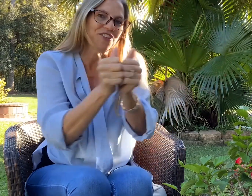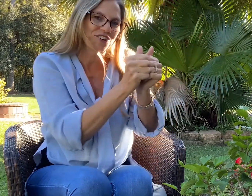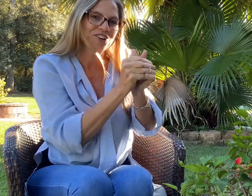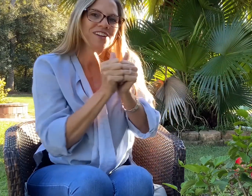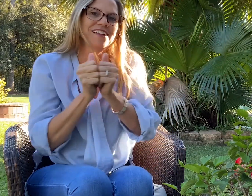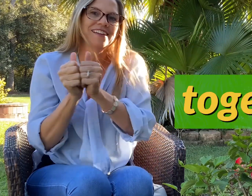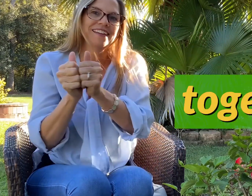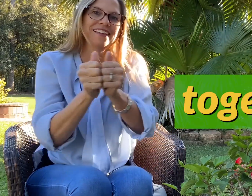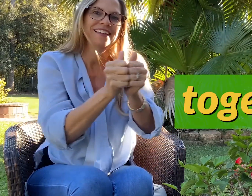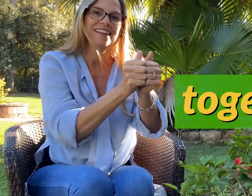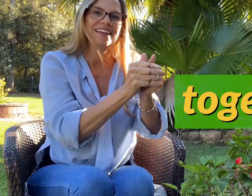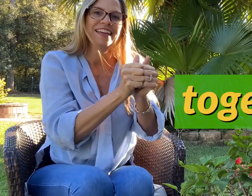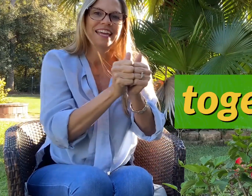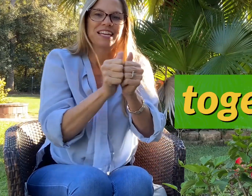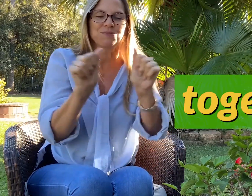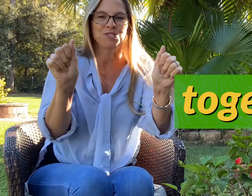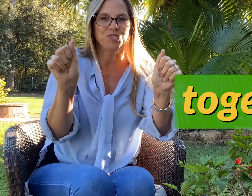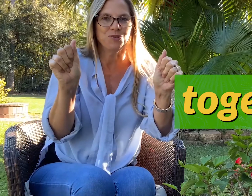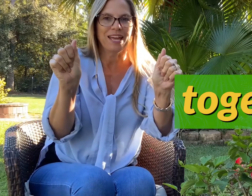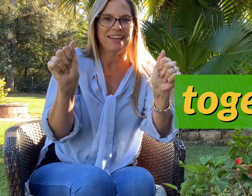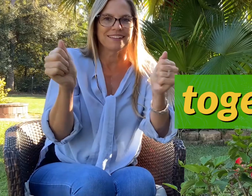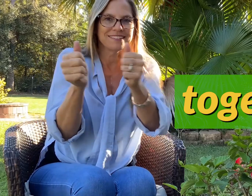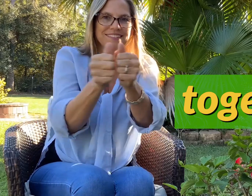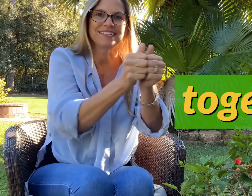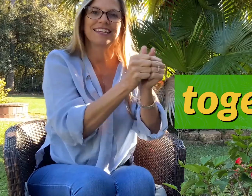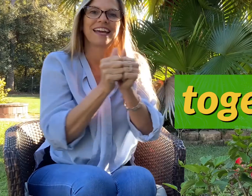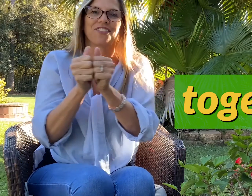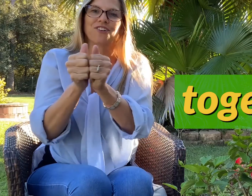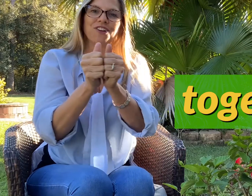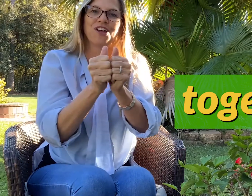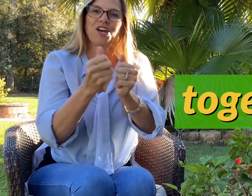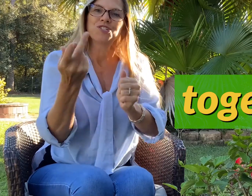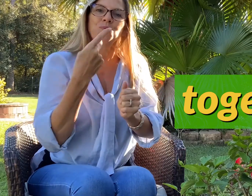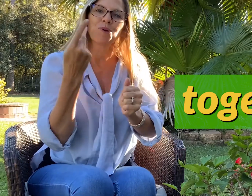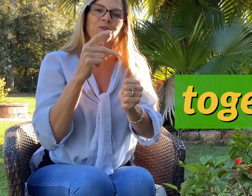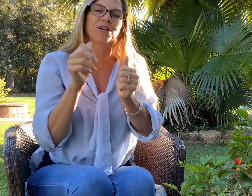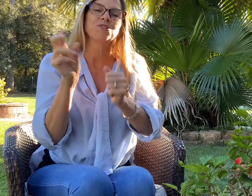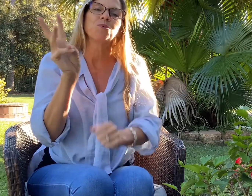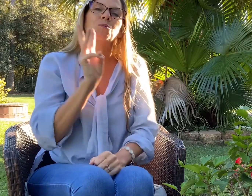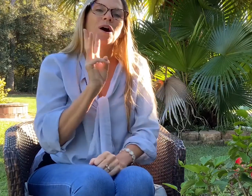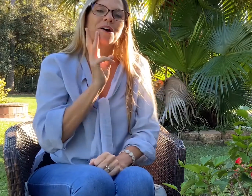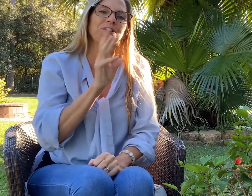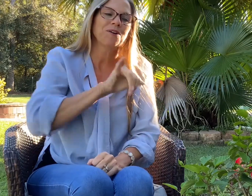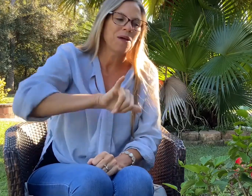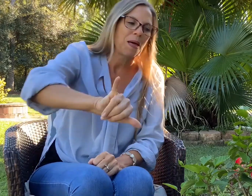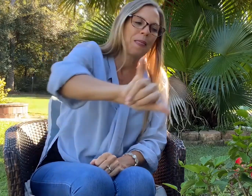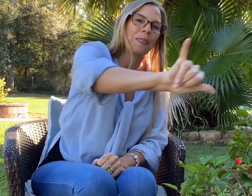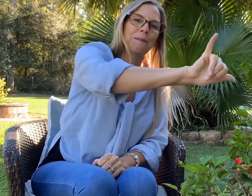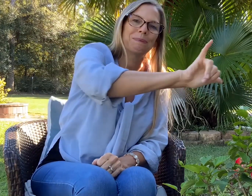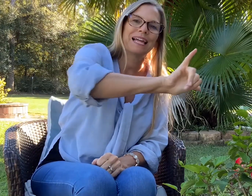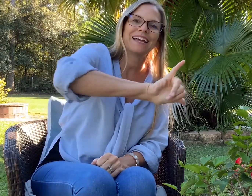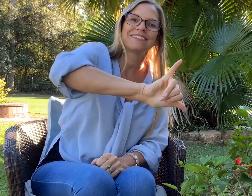Together is with two hands. Together. So we're going to water the plants